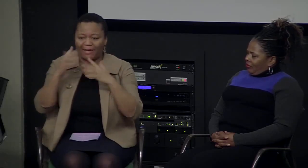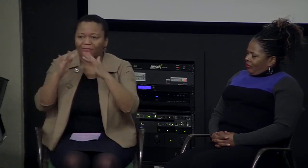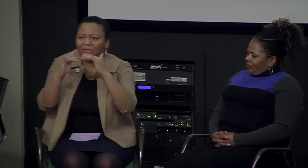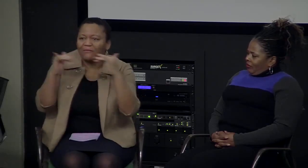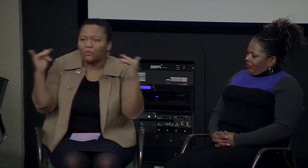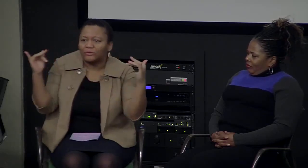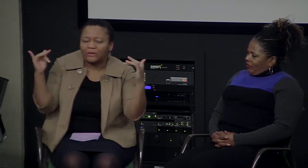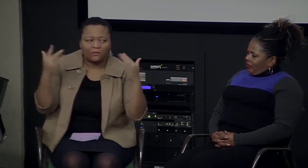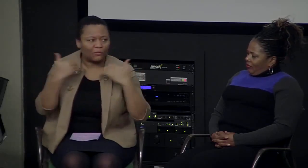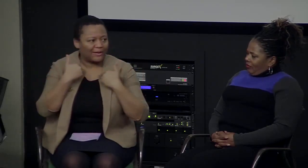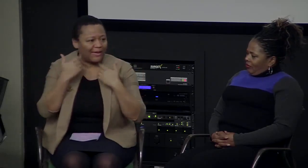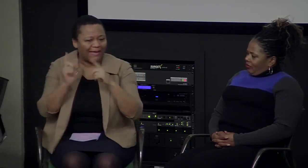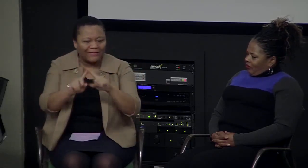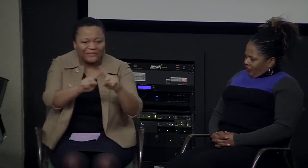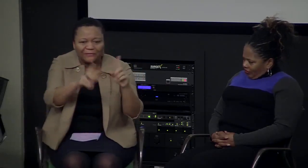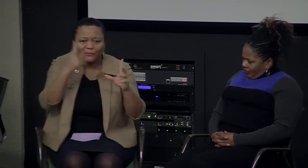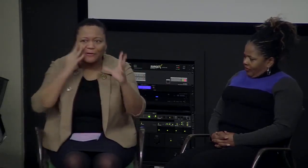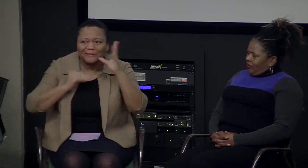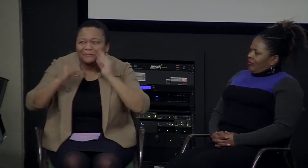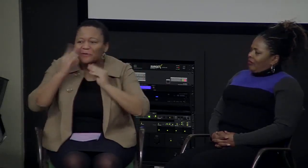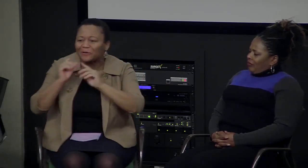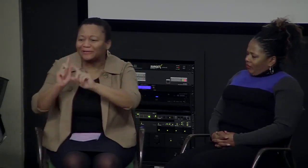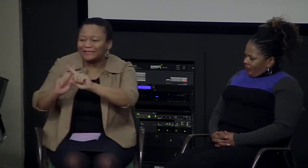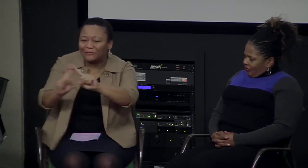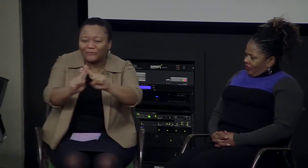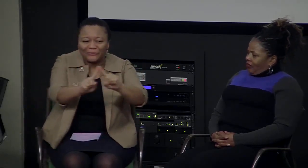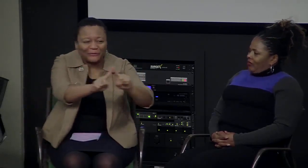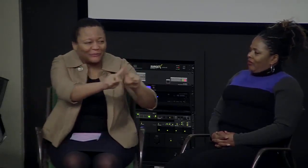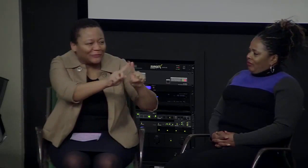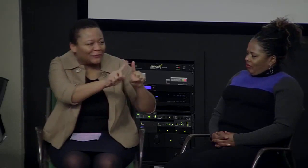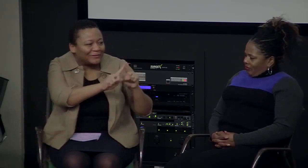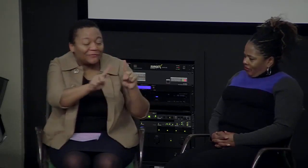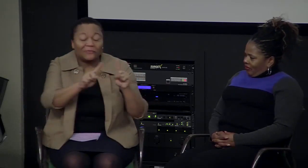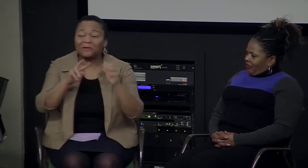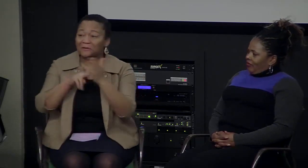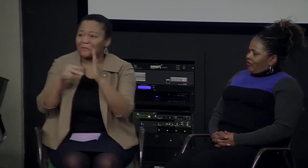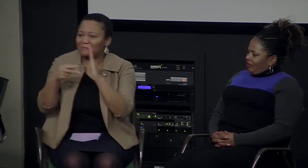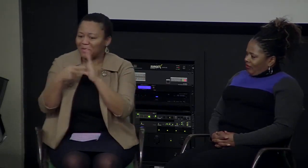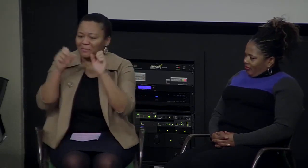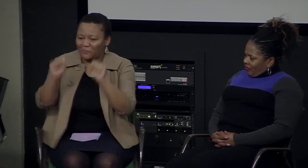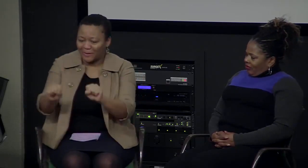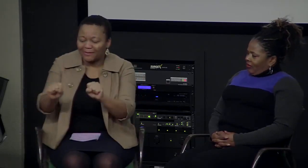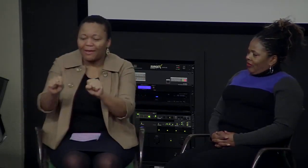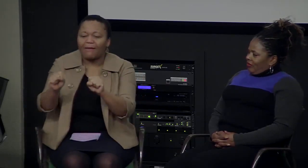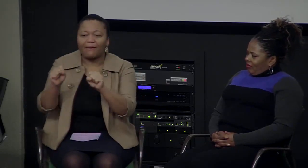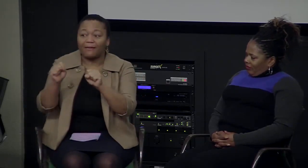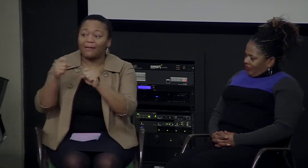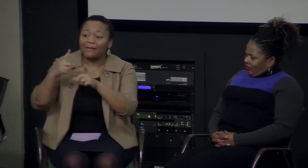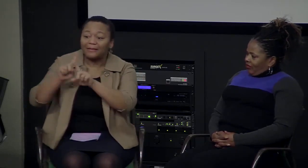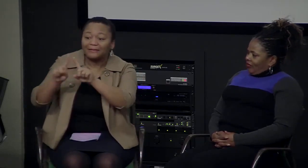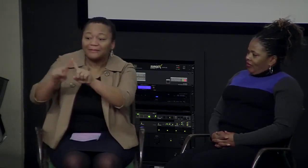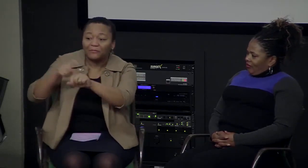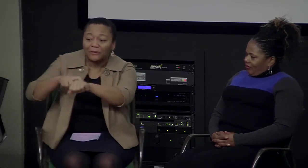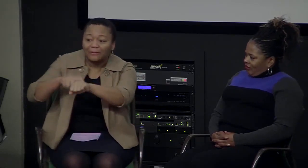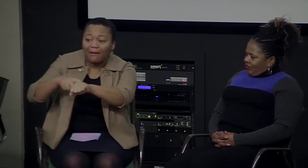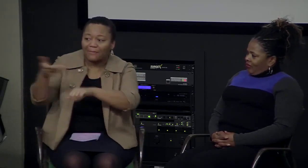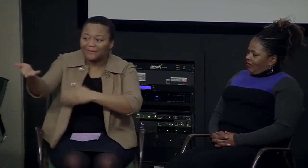can't give you anything. Obviously, we're all diverse. We all have our own individual experiences that we bring to something. So knowing